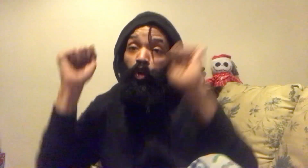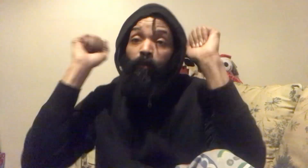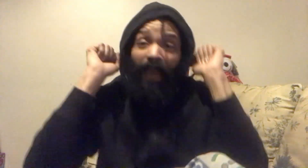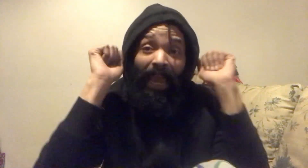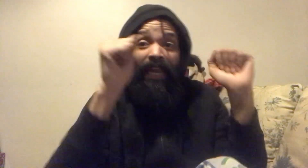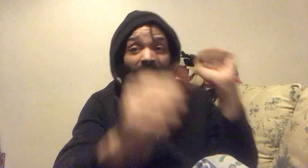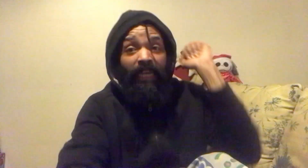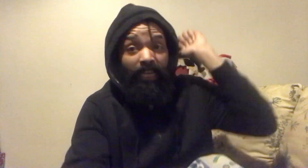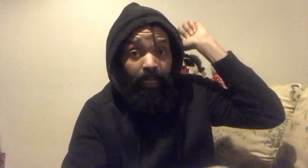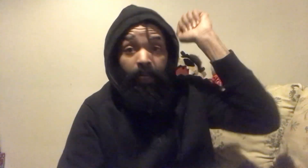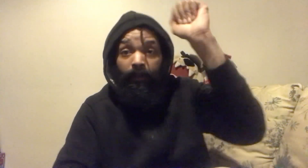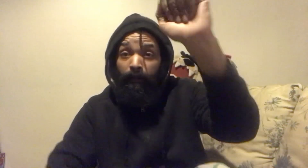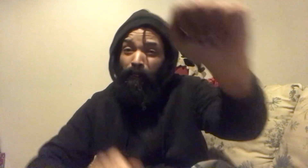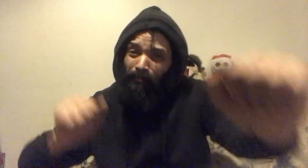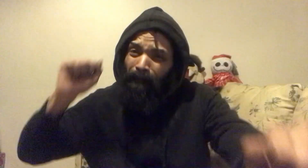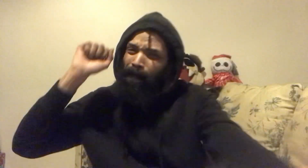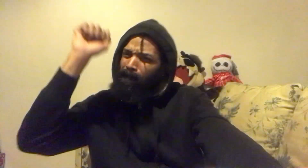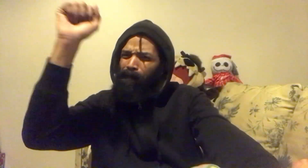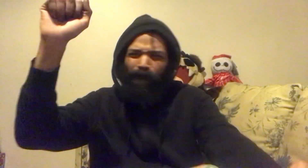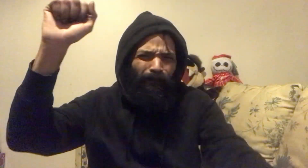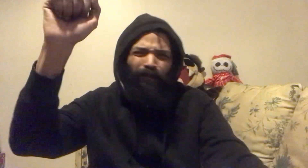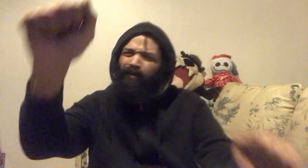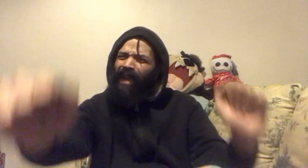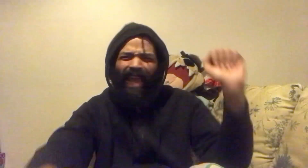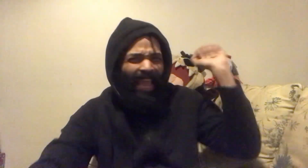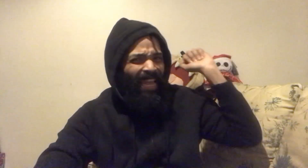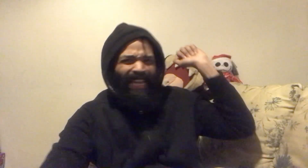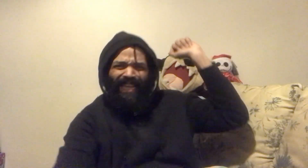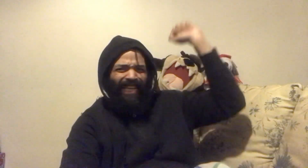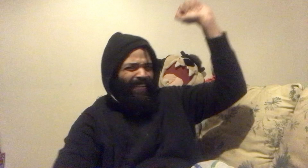Ayy Ayy